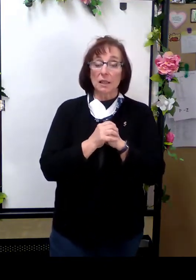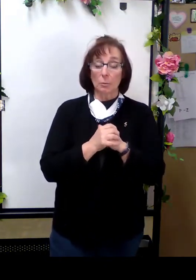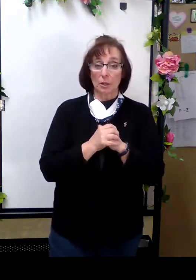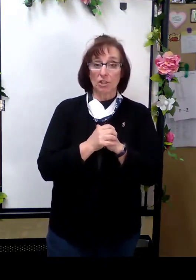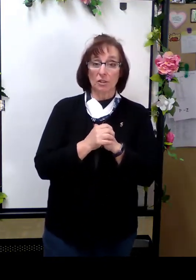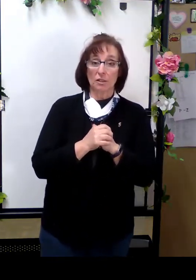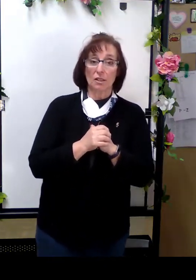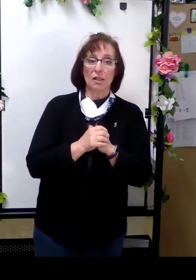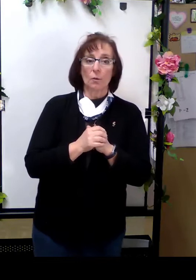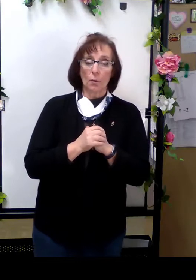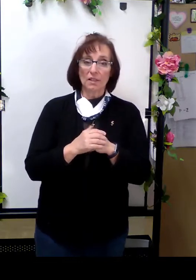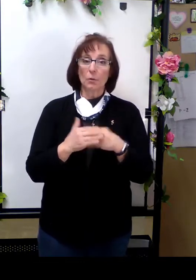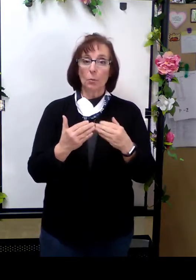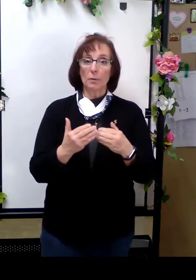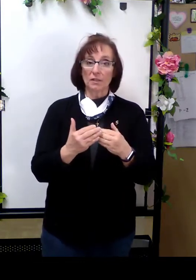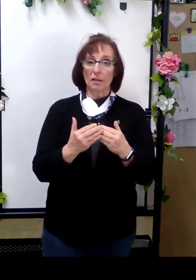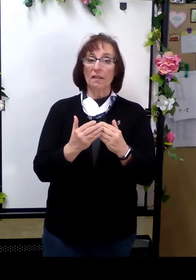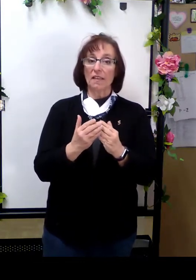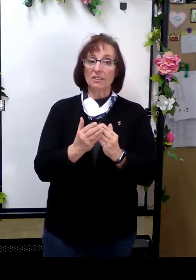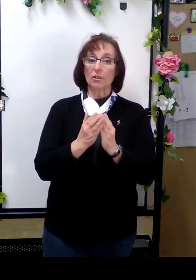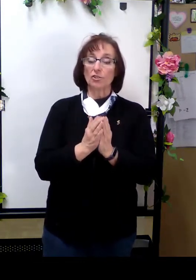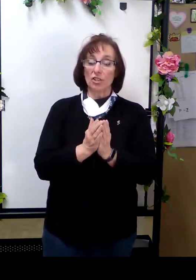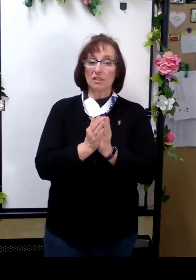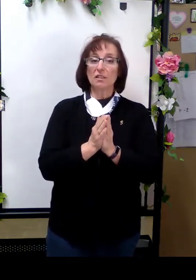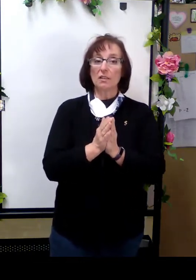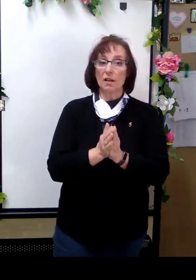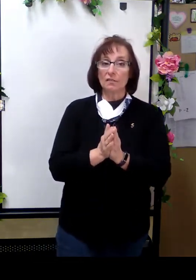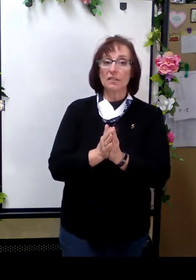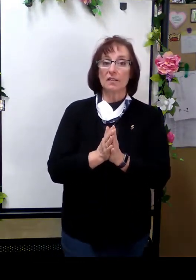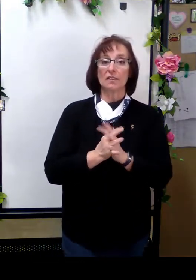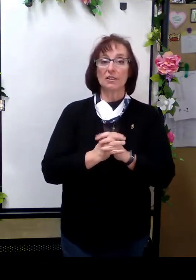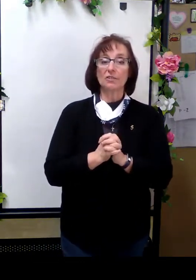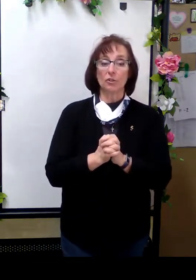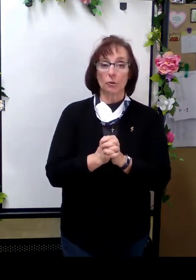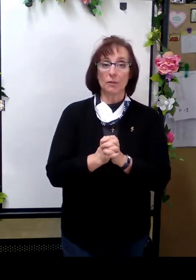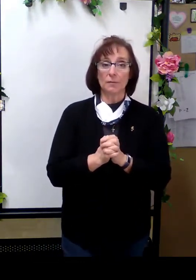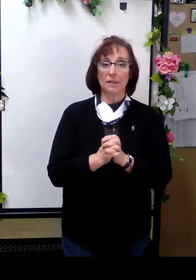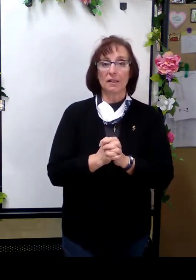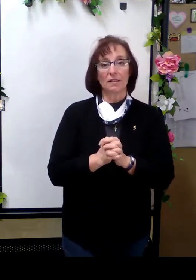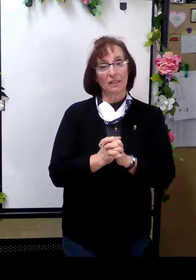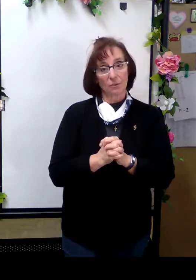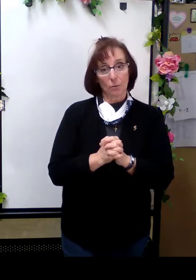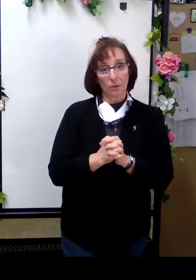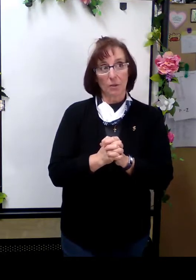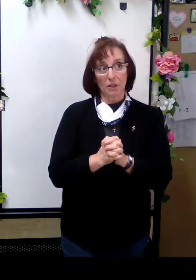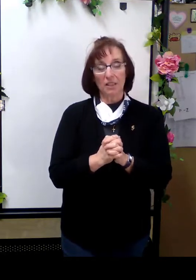celebration. One is our opening song and that's called Jesus Loves the Little Children. That's an oldie but goodie.